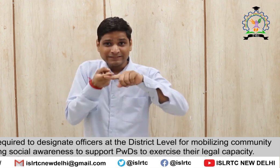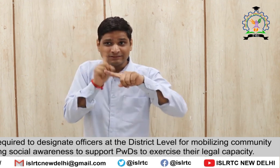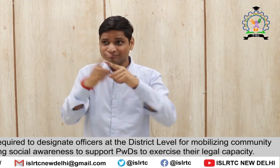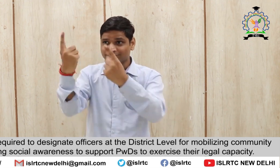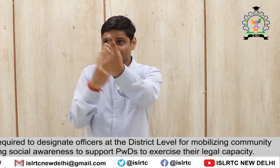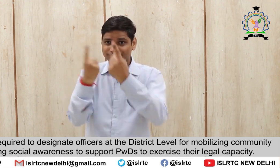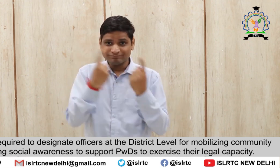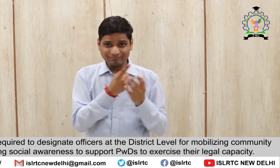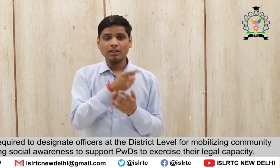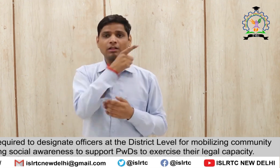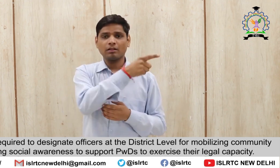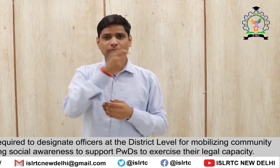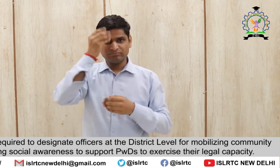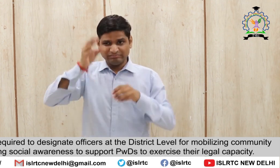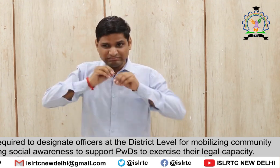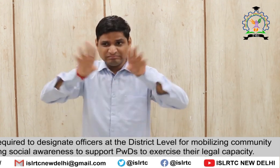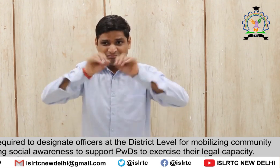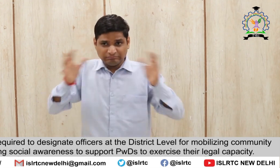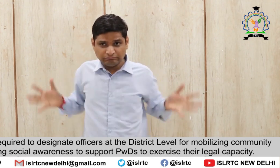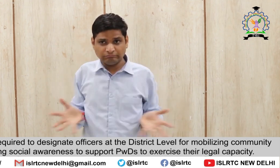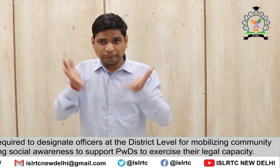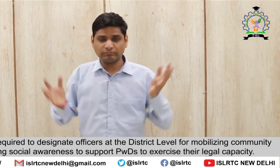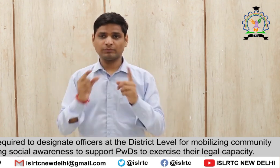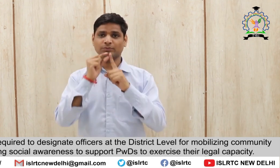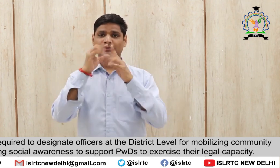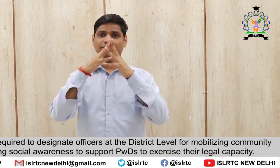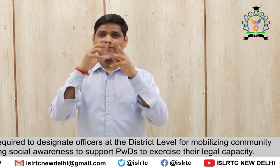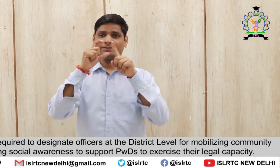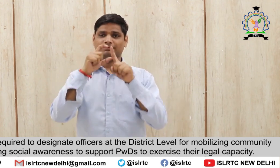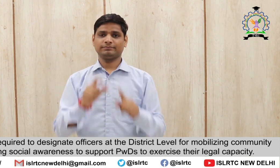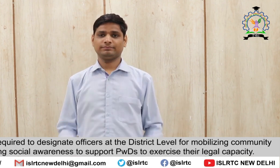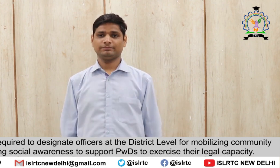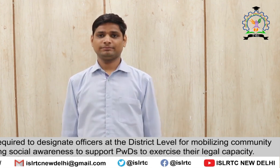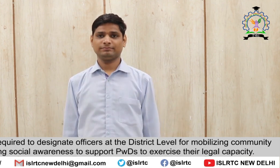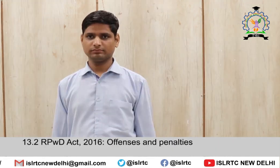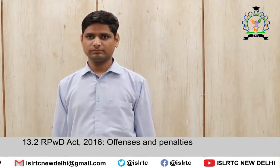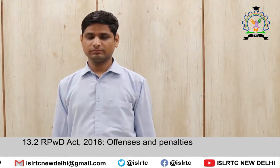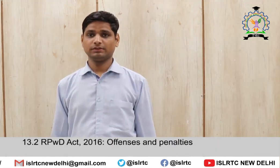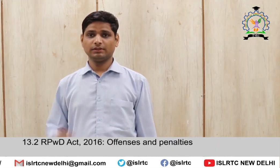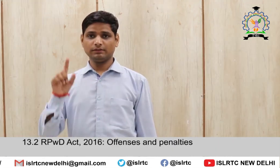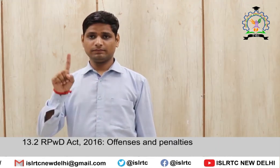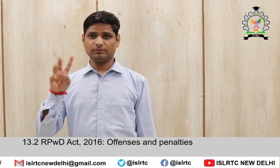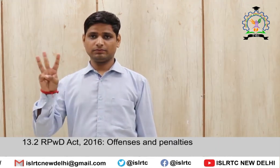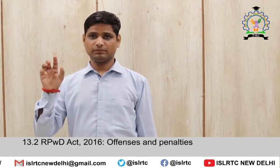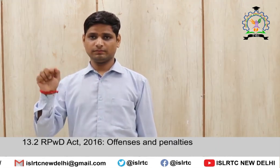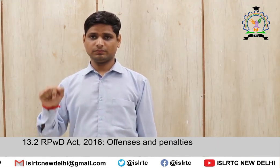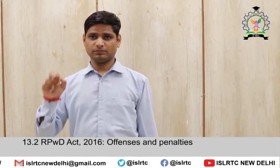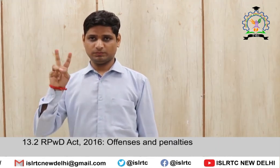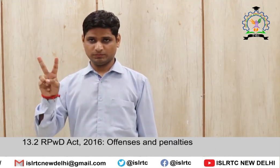mobilizing community and creating social awareness to support PWDs to exercise their legal capacity 13.2.